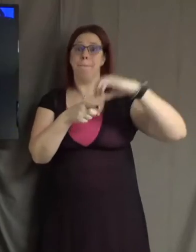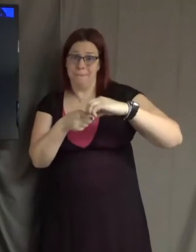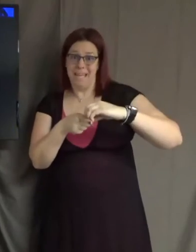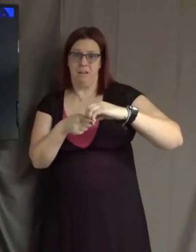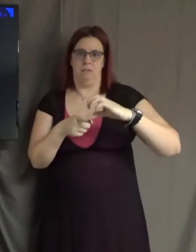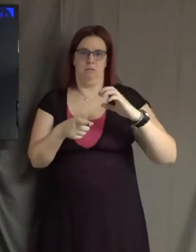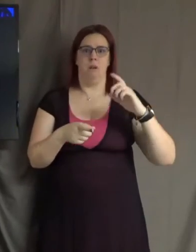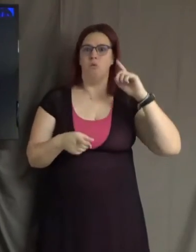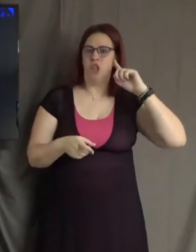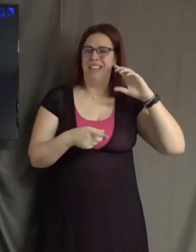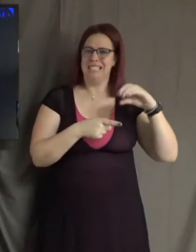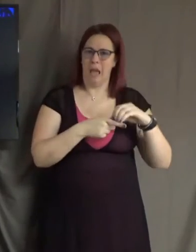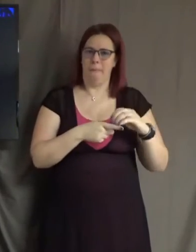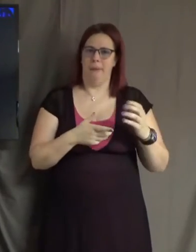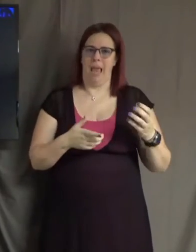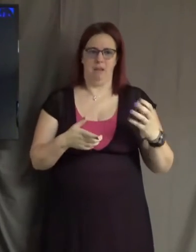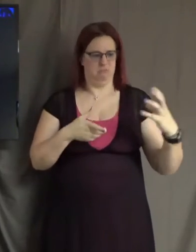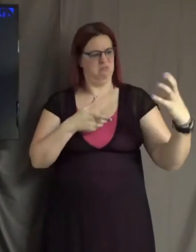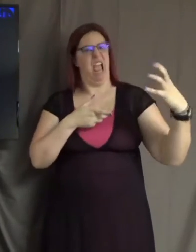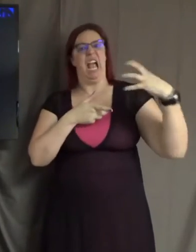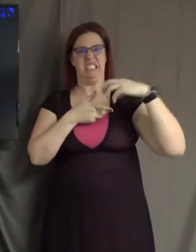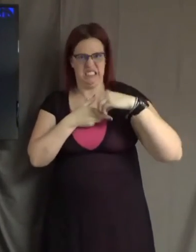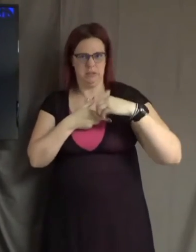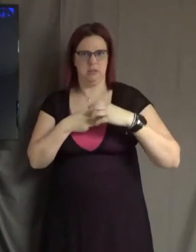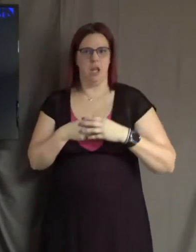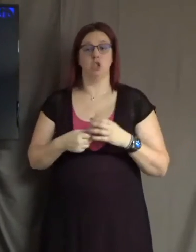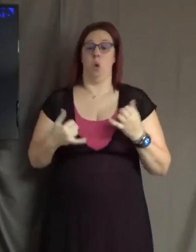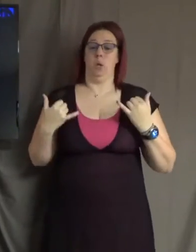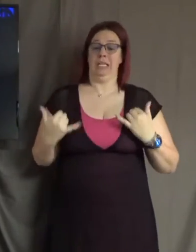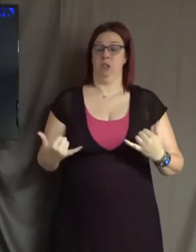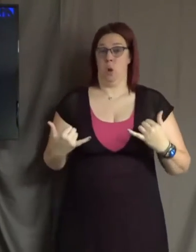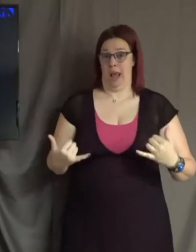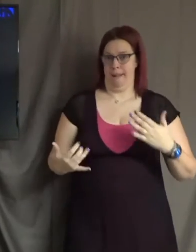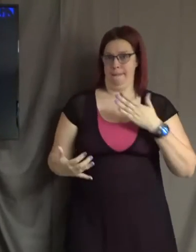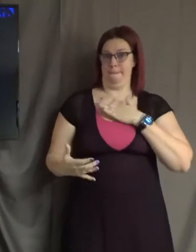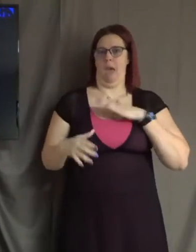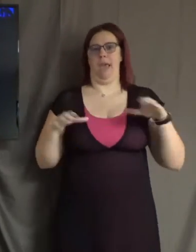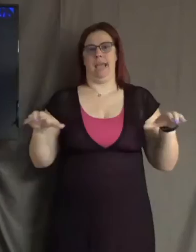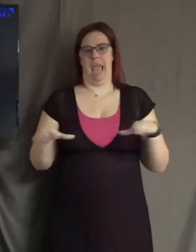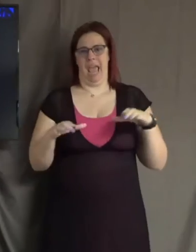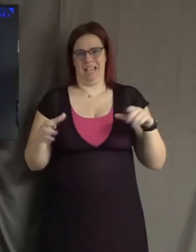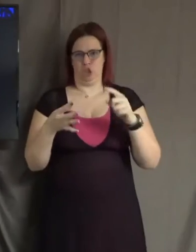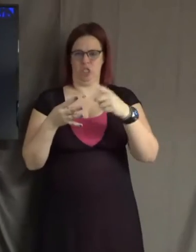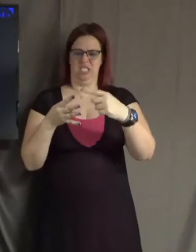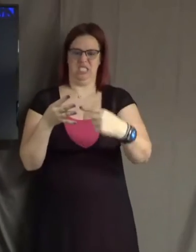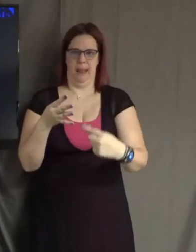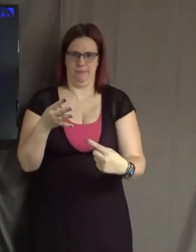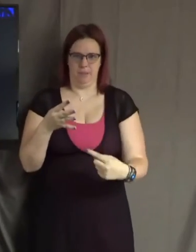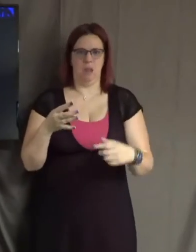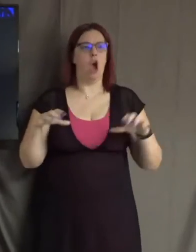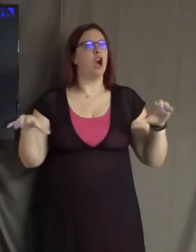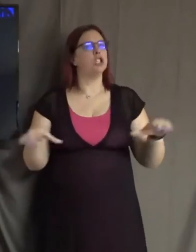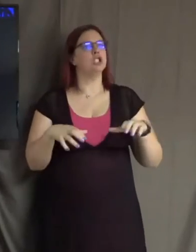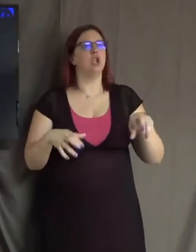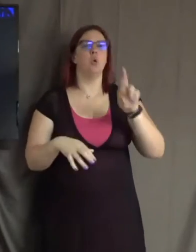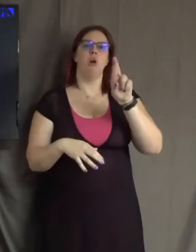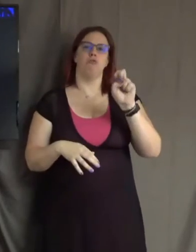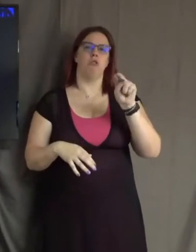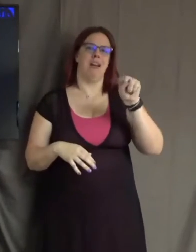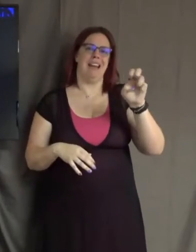steps today for this one is to do what Brené Brown wrote about in her book, Dare